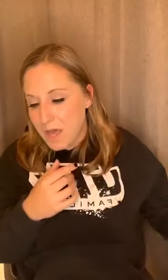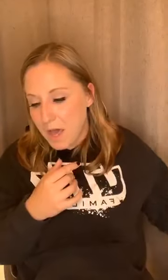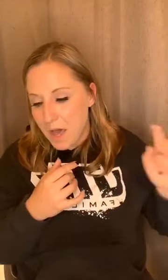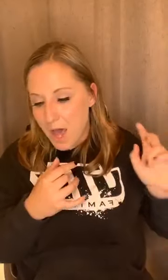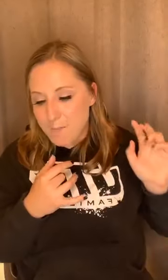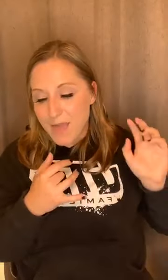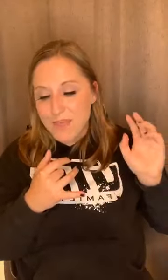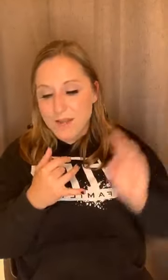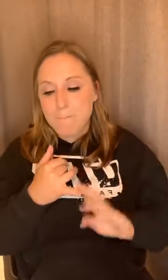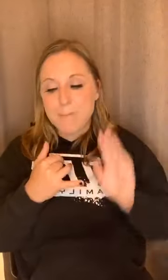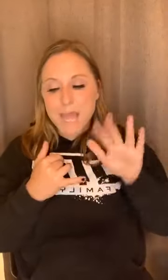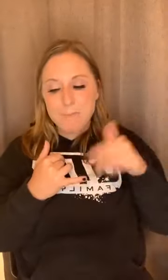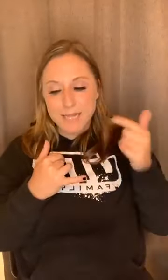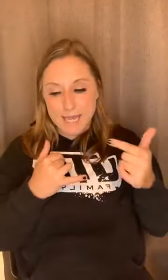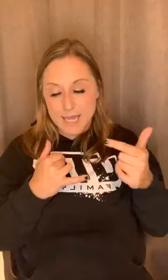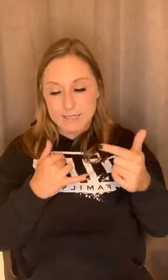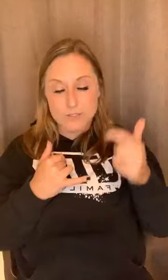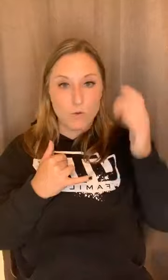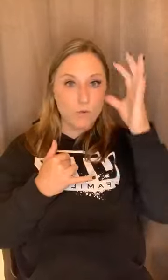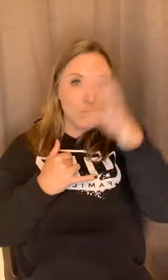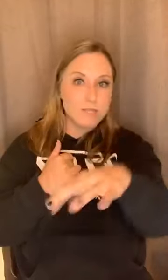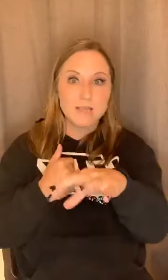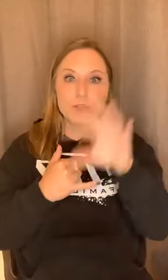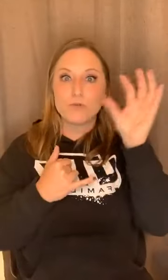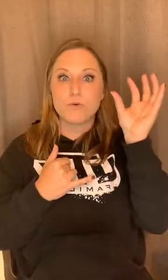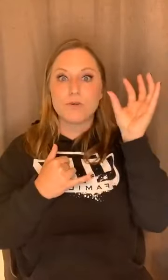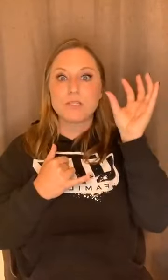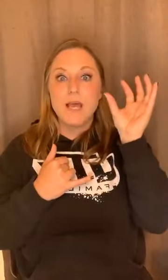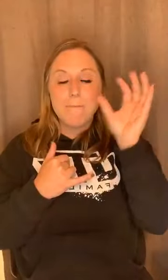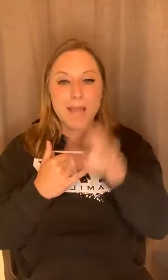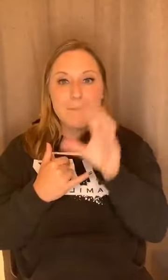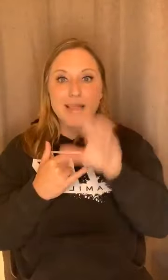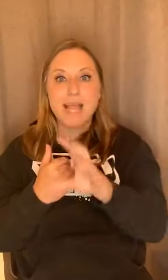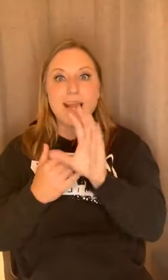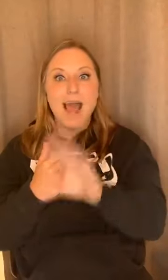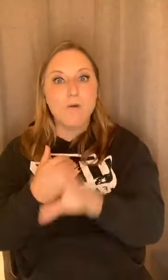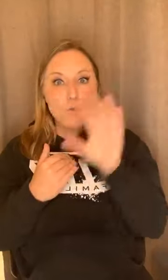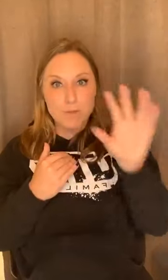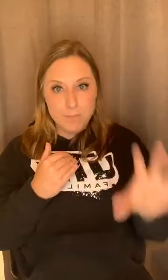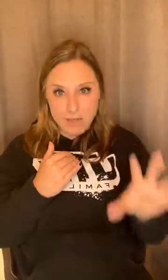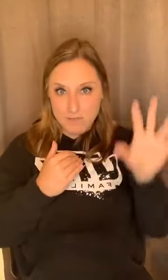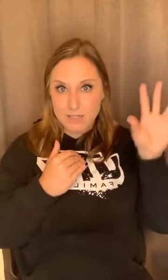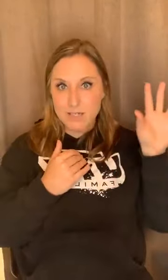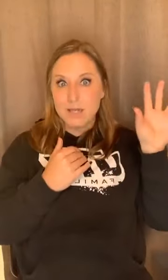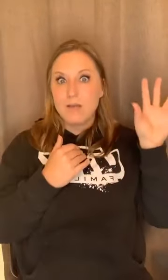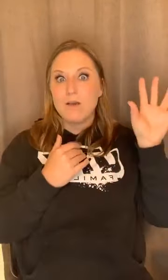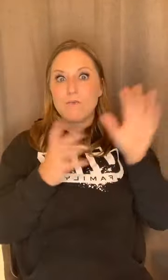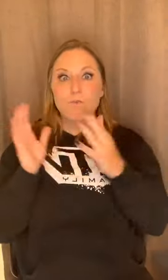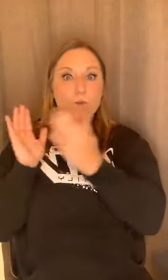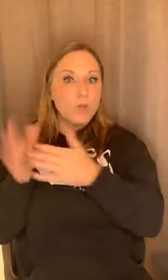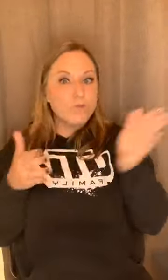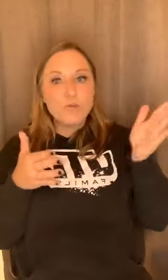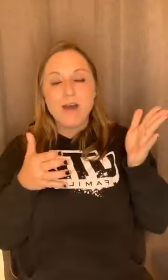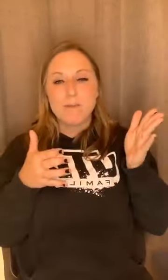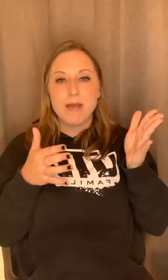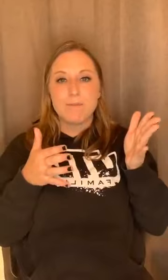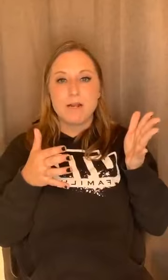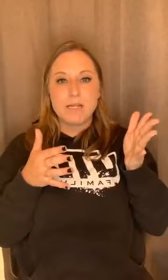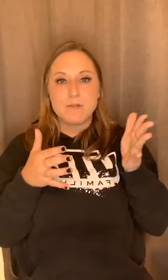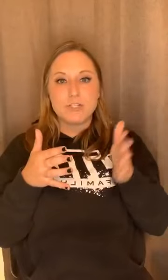Um, and then make plans. So using these tools, make a plan on how you can pivot when you do have a bad body image day,